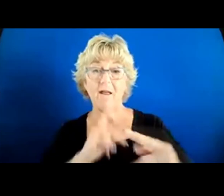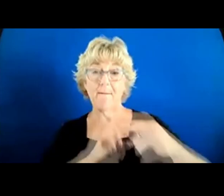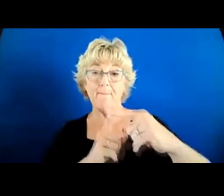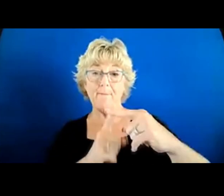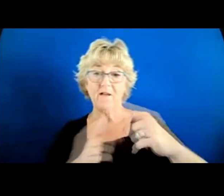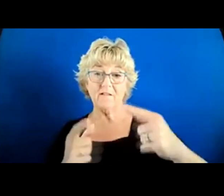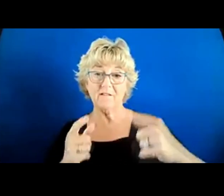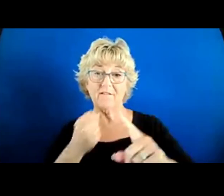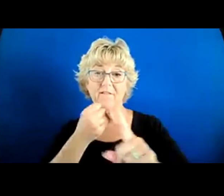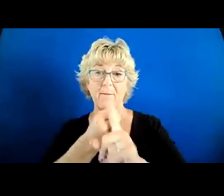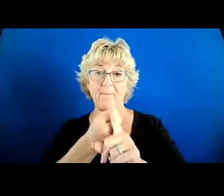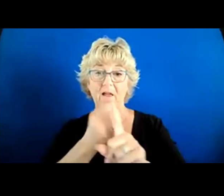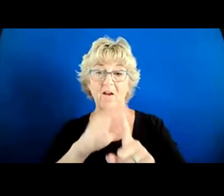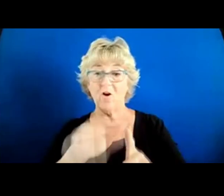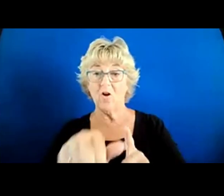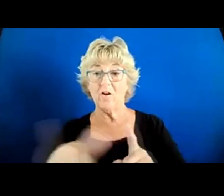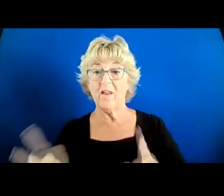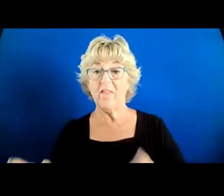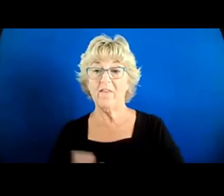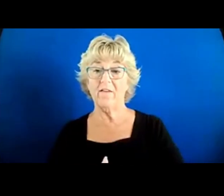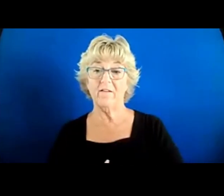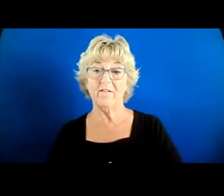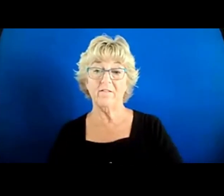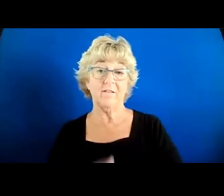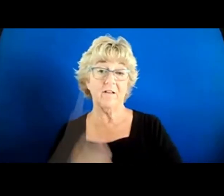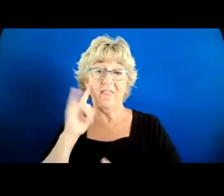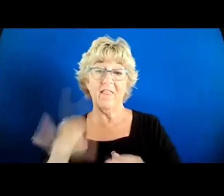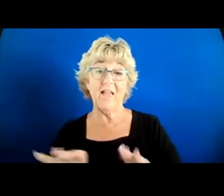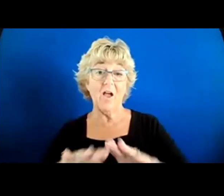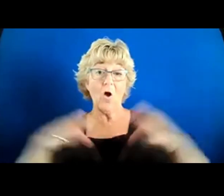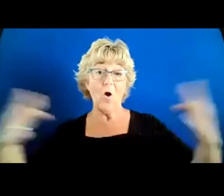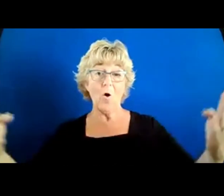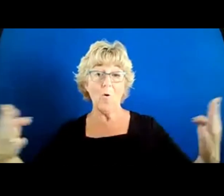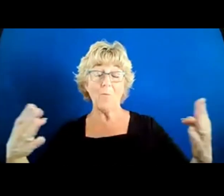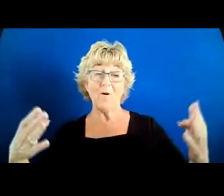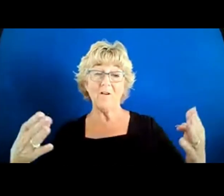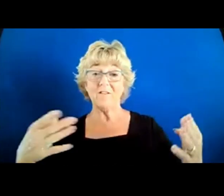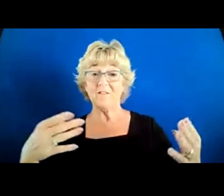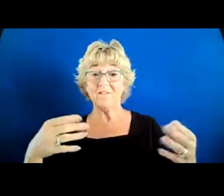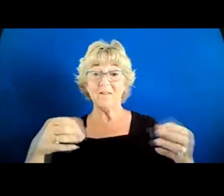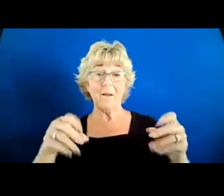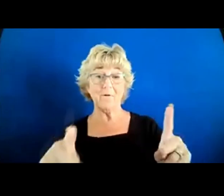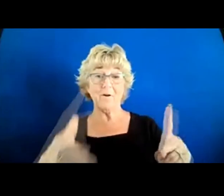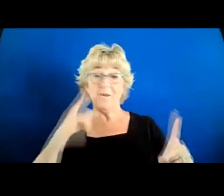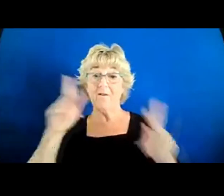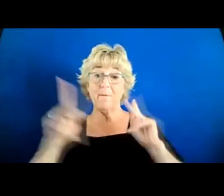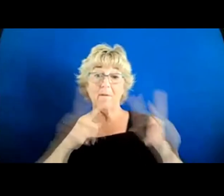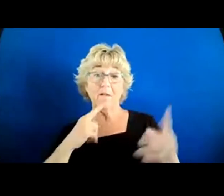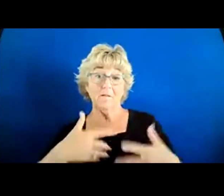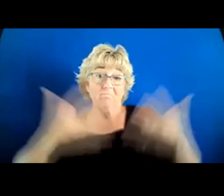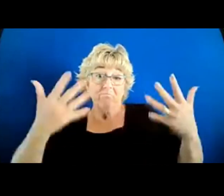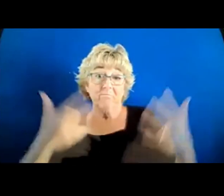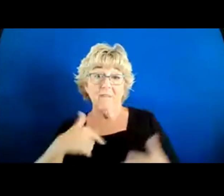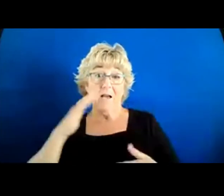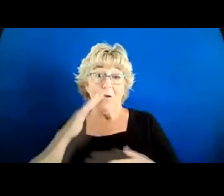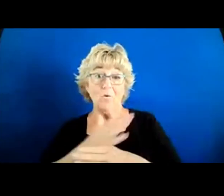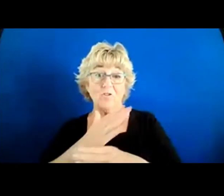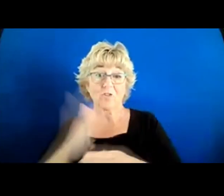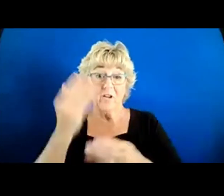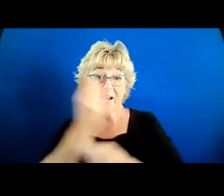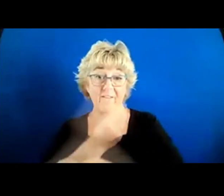on other people. And so, that's, I think, opens up the window for people to say, okay, I'm going to share this information.